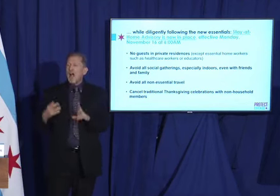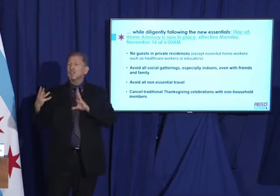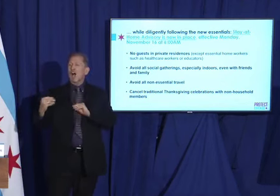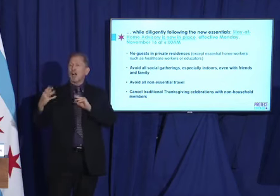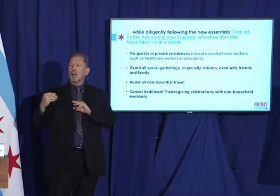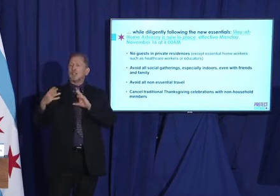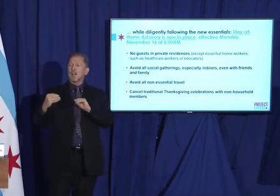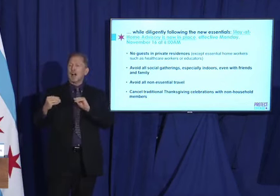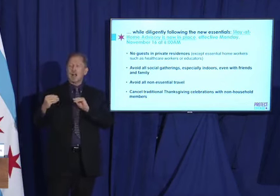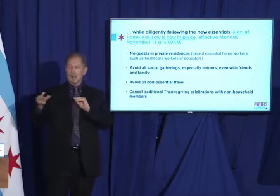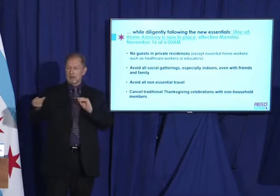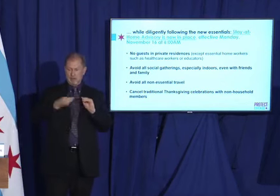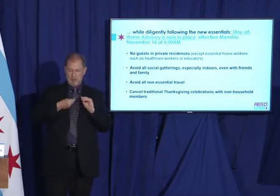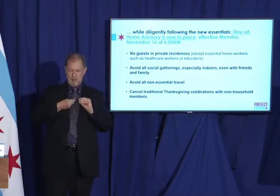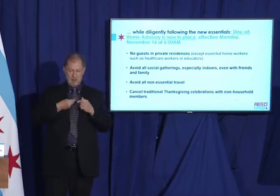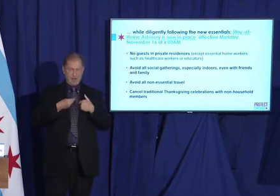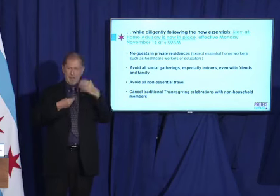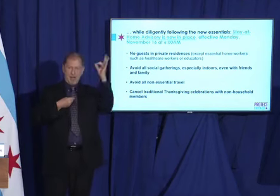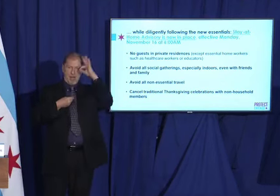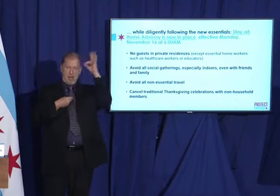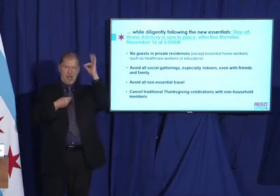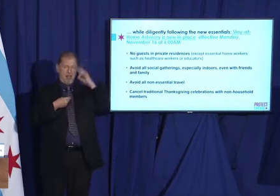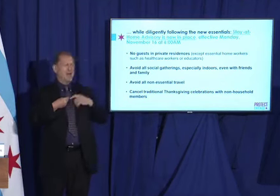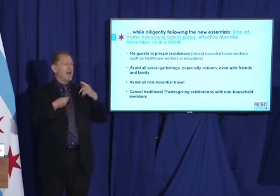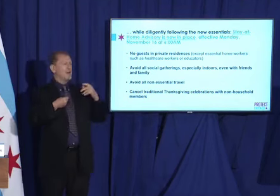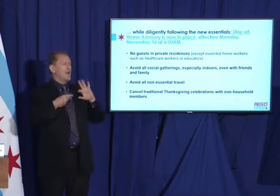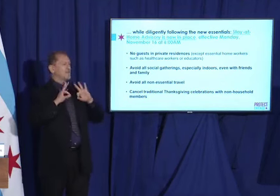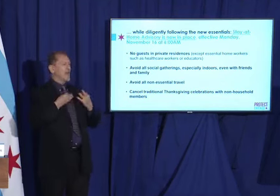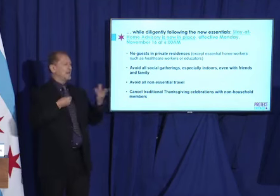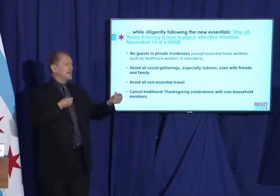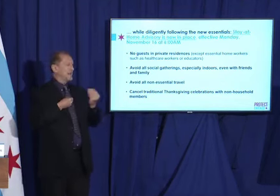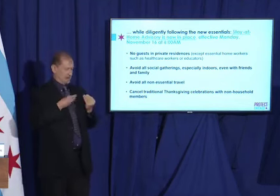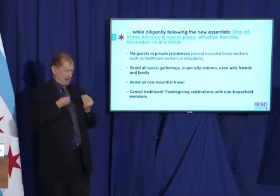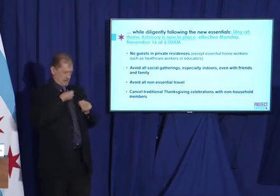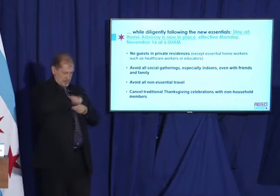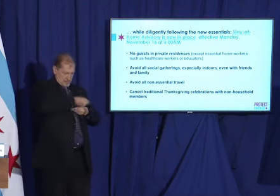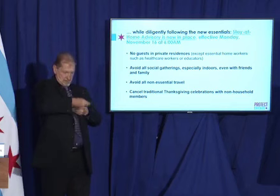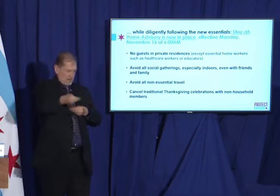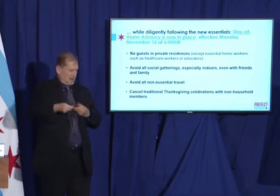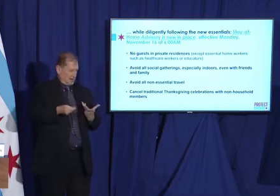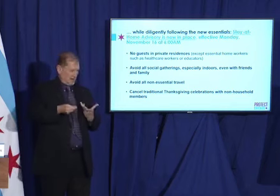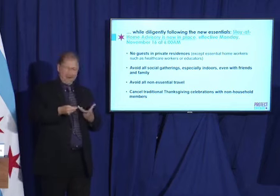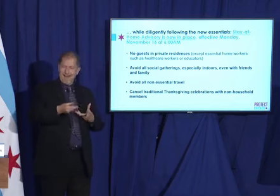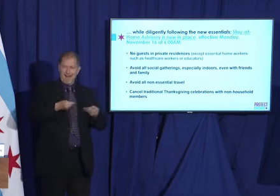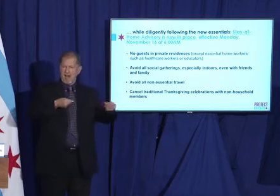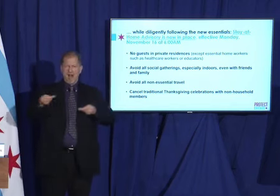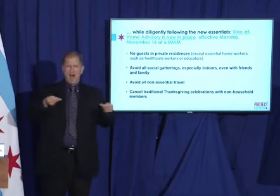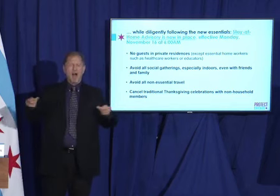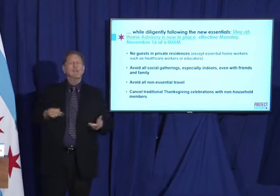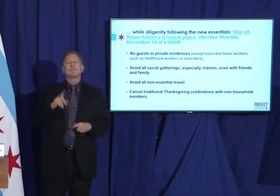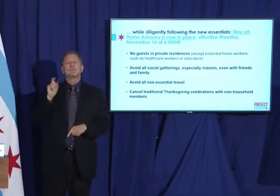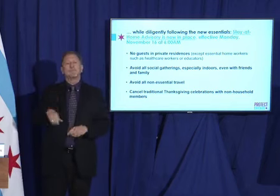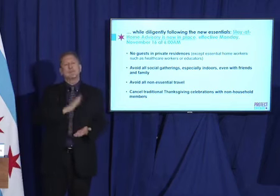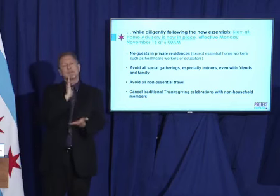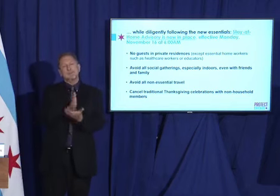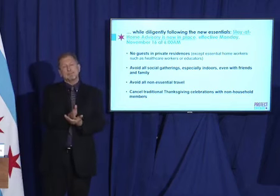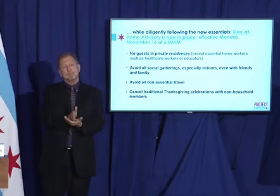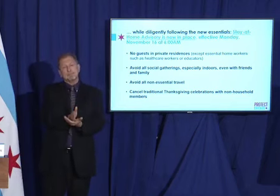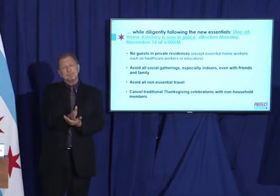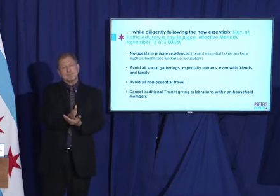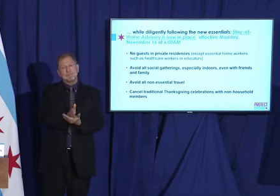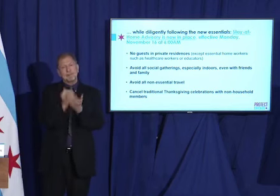And you're not as diligent. We have to stop and reverse this trend in order to save lives.